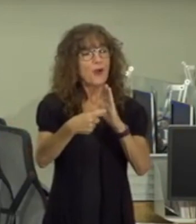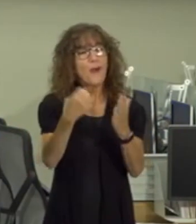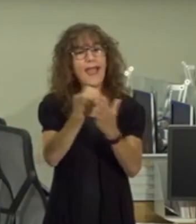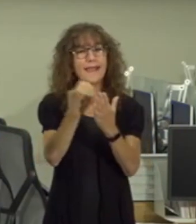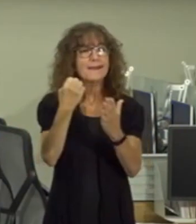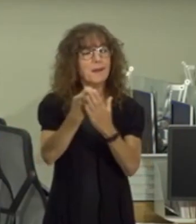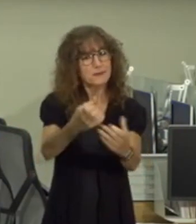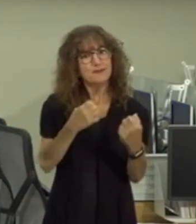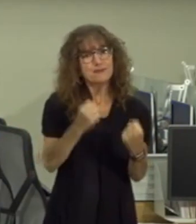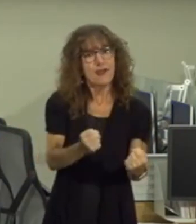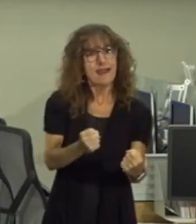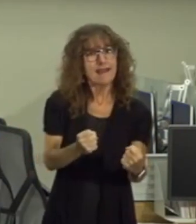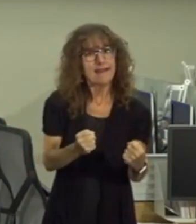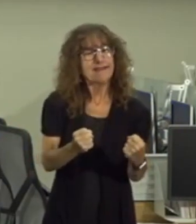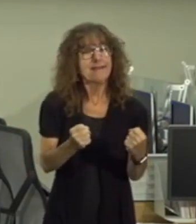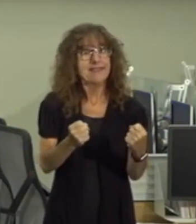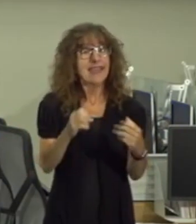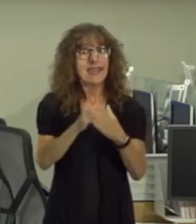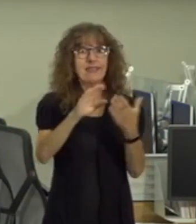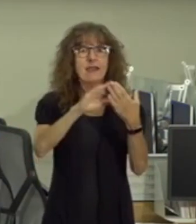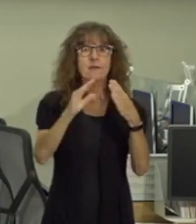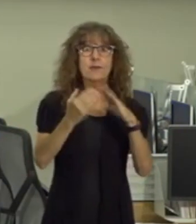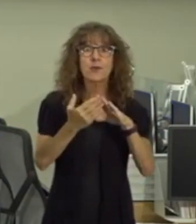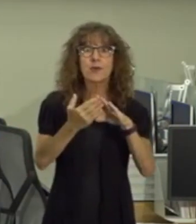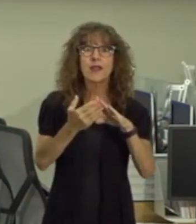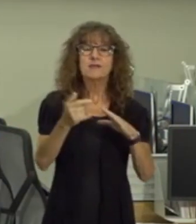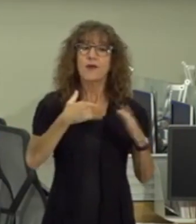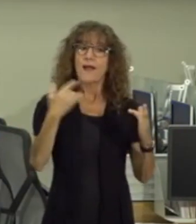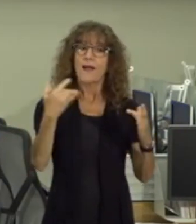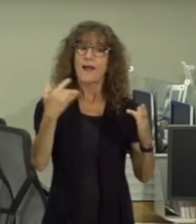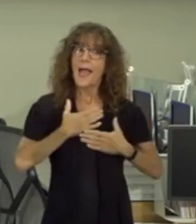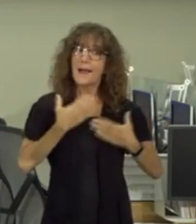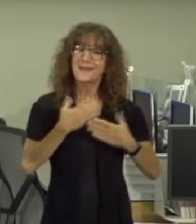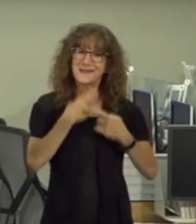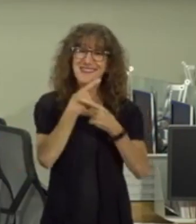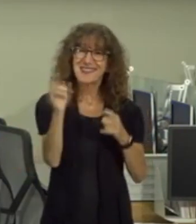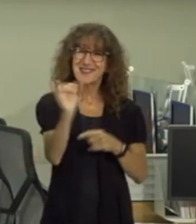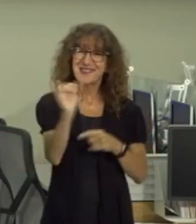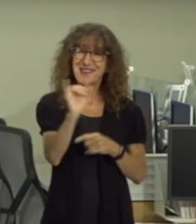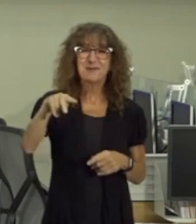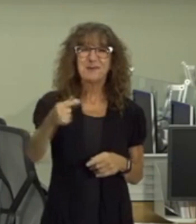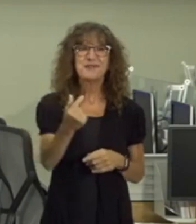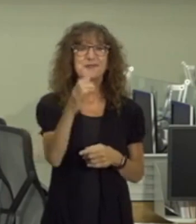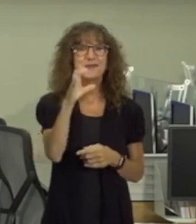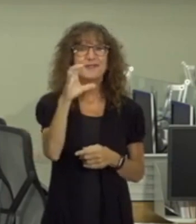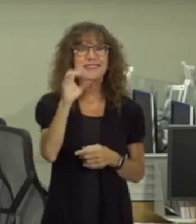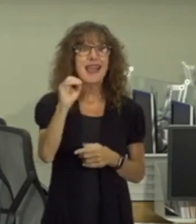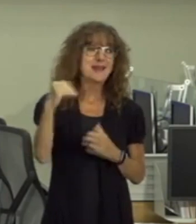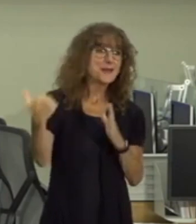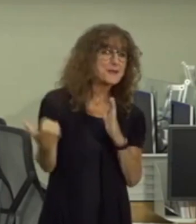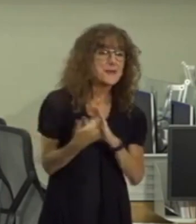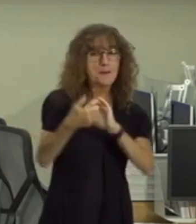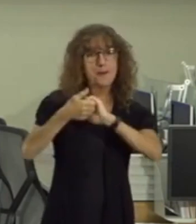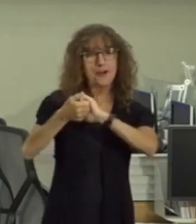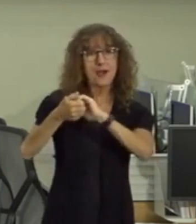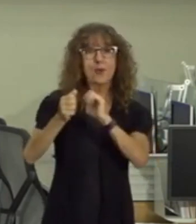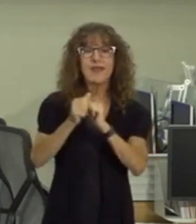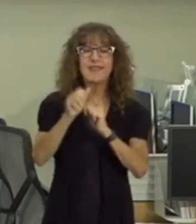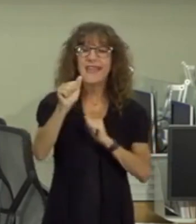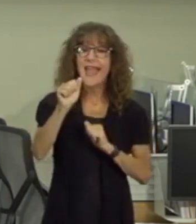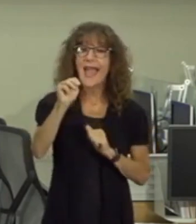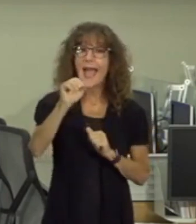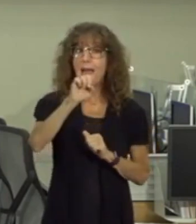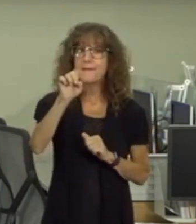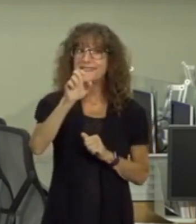vitality in our community and i am so happy to announce also prince george's county's a new partnership with amazon